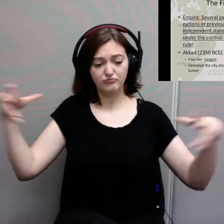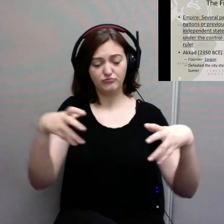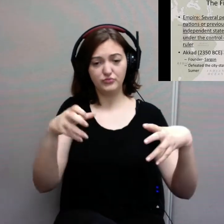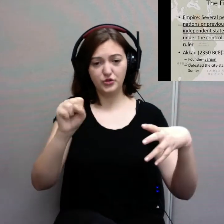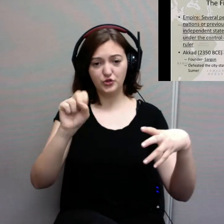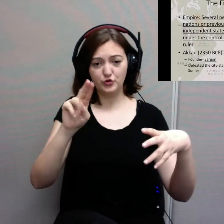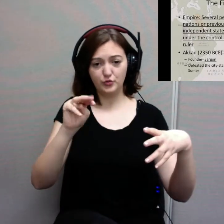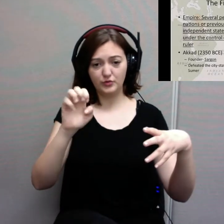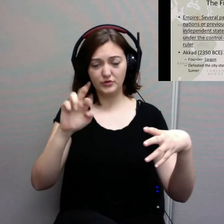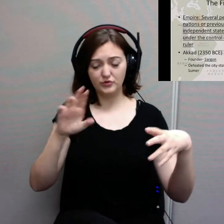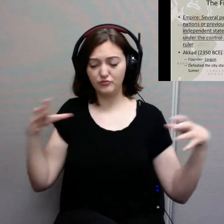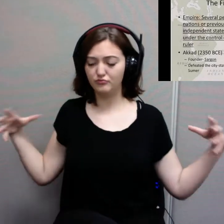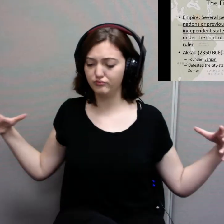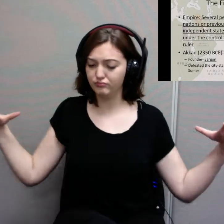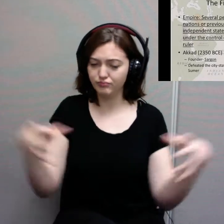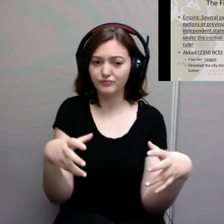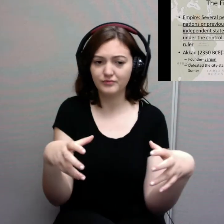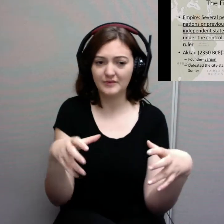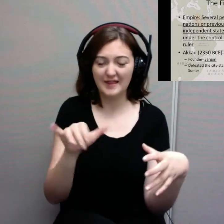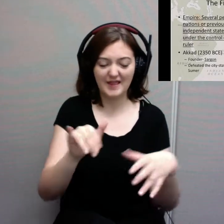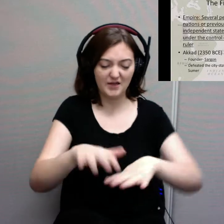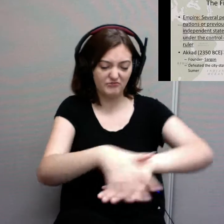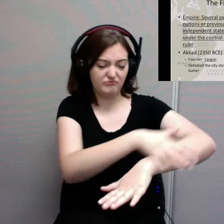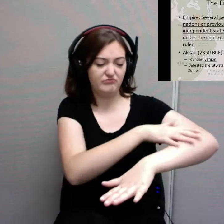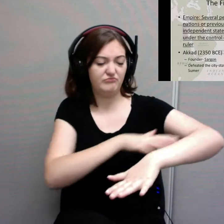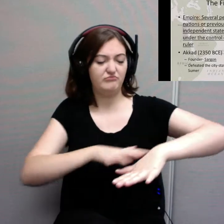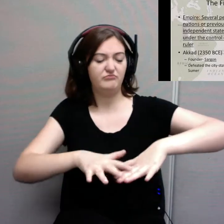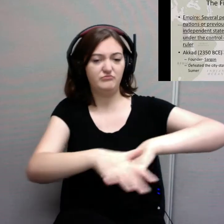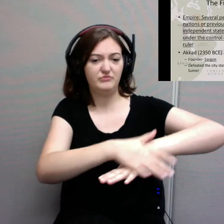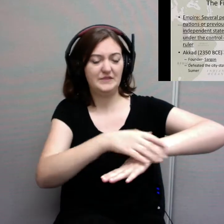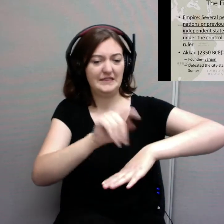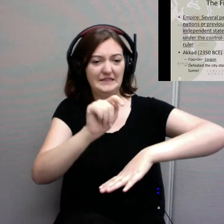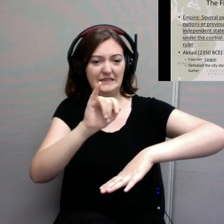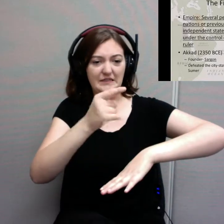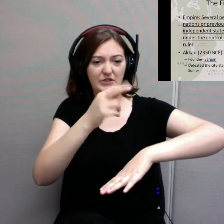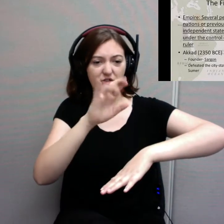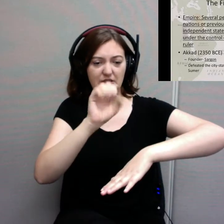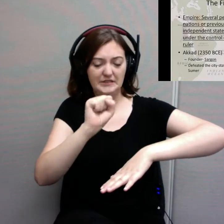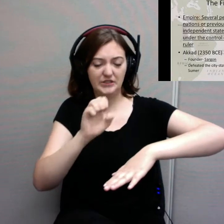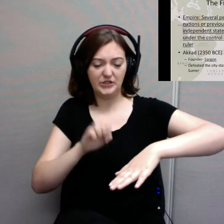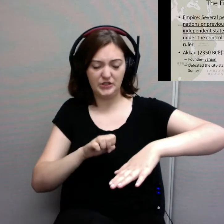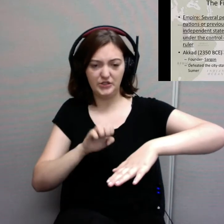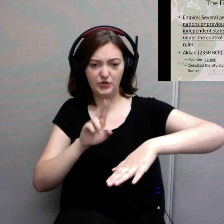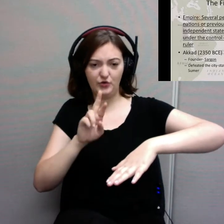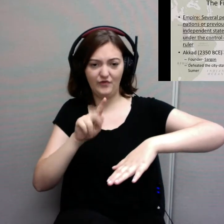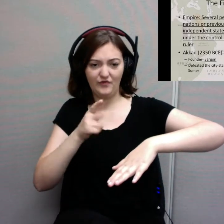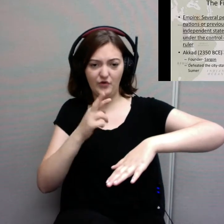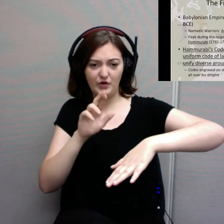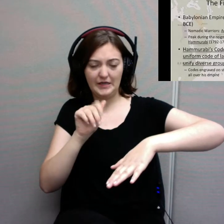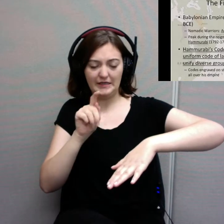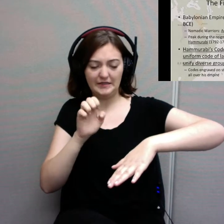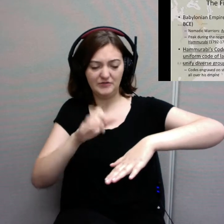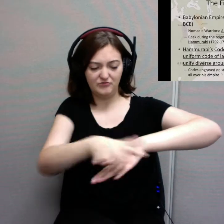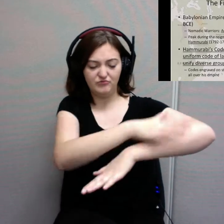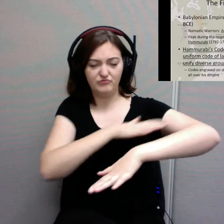region around the Tigris and Euphrates rhythm, not by diplomatic means and negotiation, but by war, by conquering.